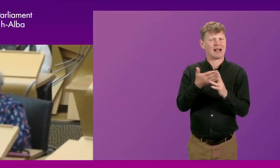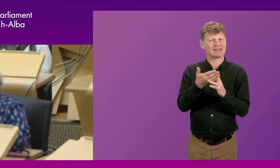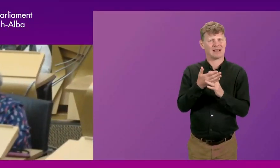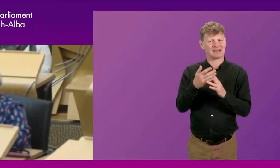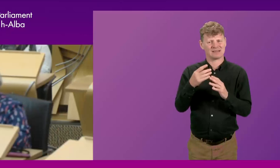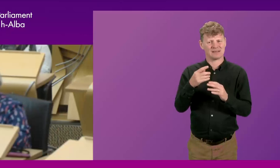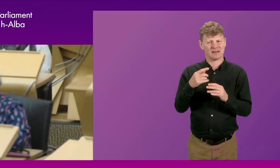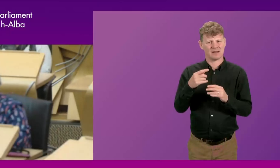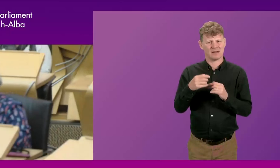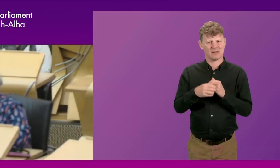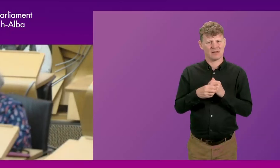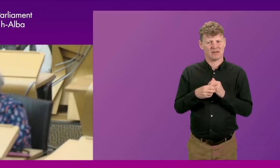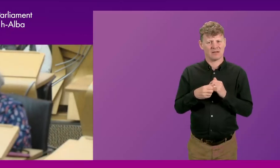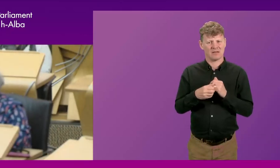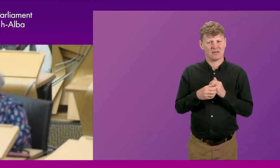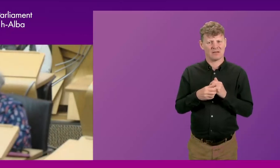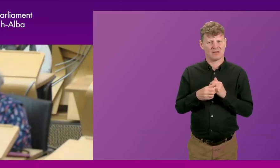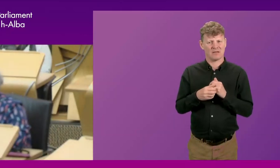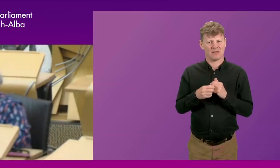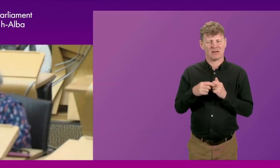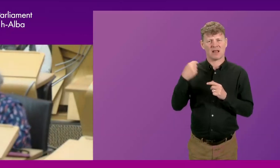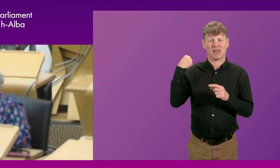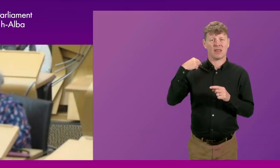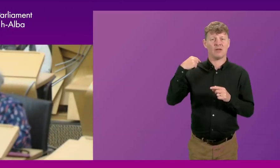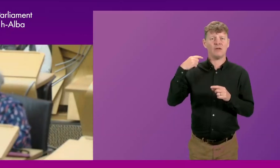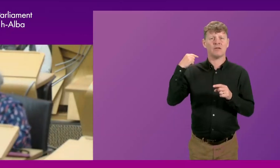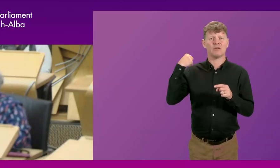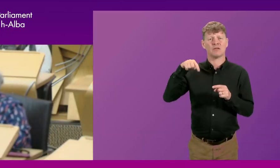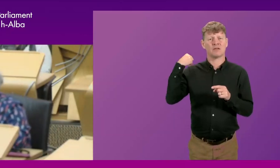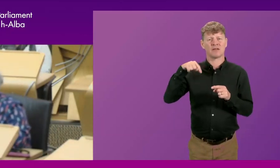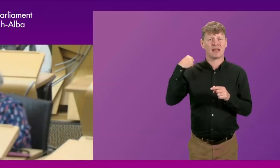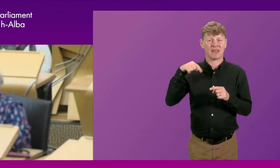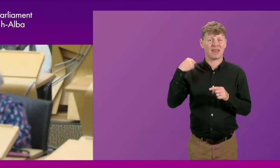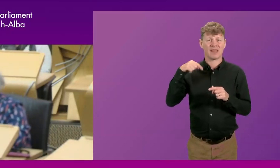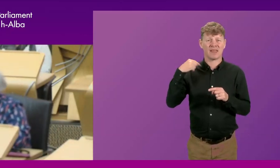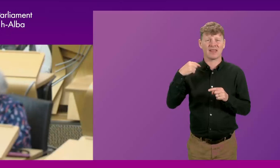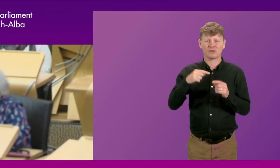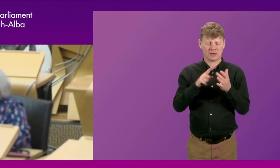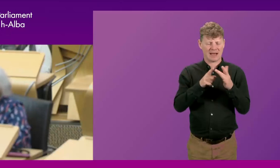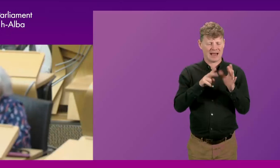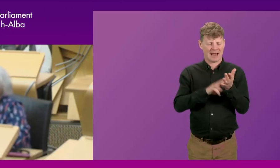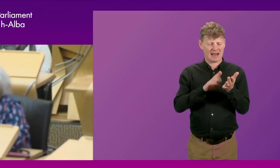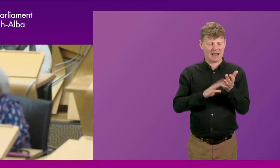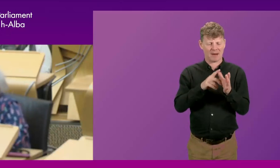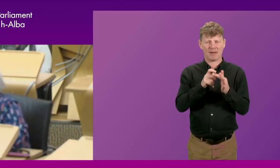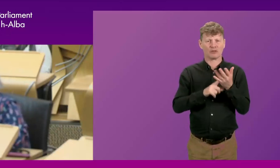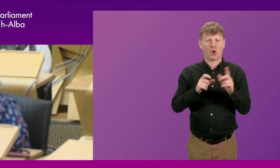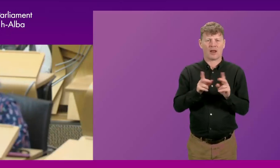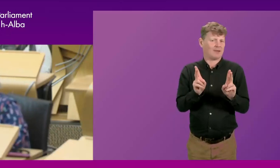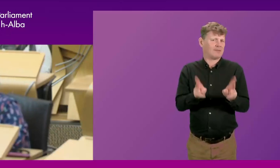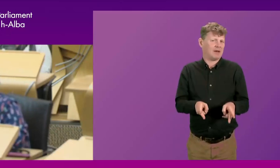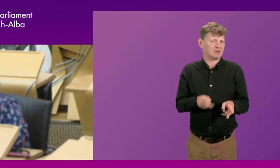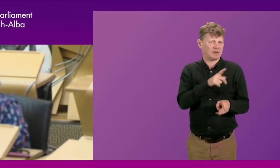lost Ewan Macdonald, who has done so much for access, not only in Edinburgh, but across Scotland. My question, perhaps,